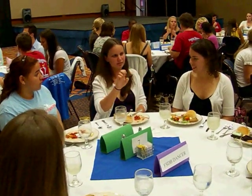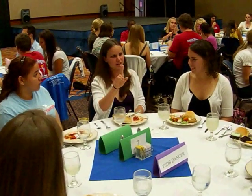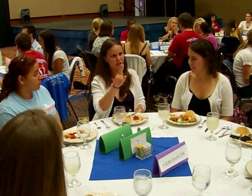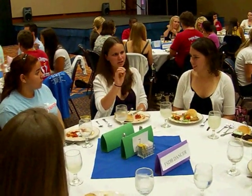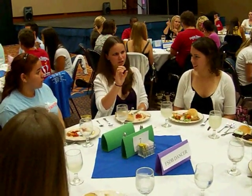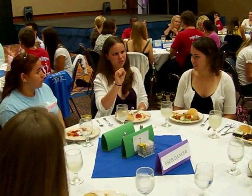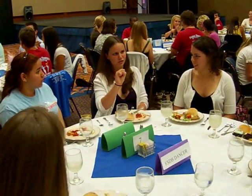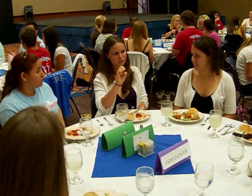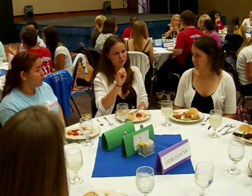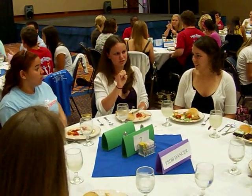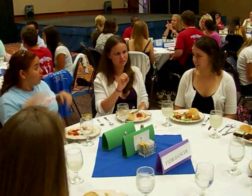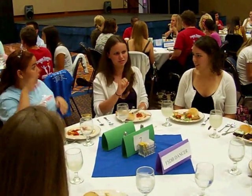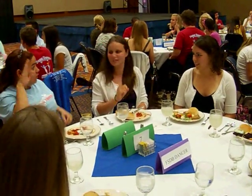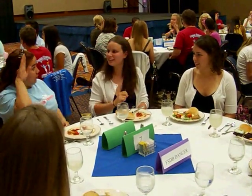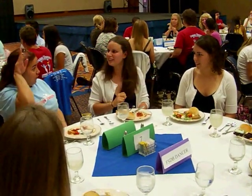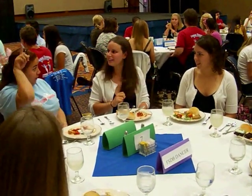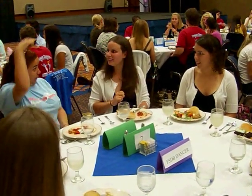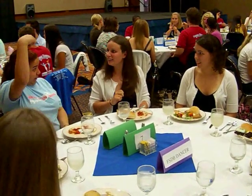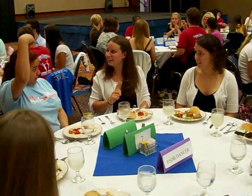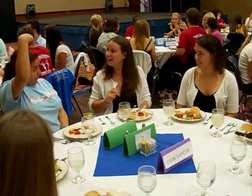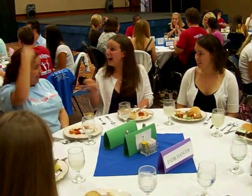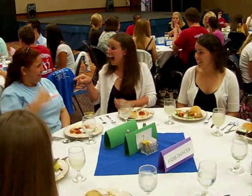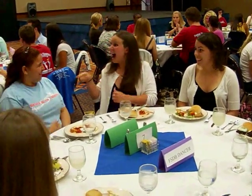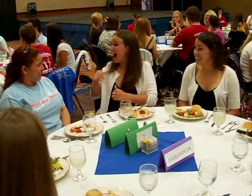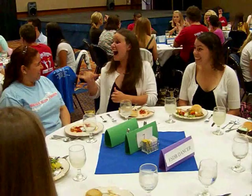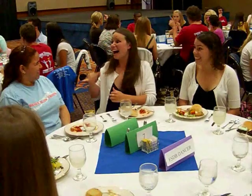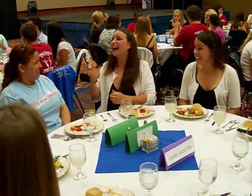nice, really patient, and slowed it down and explained everything.